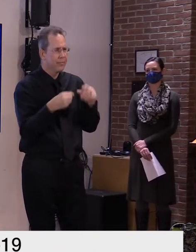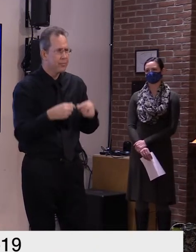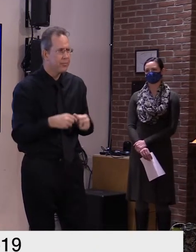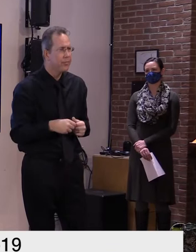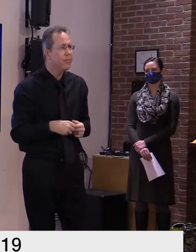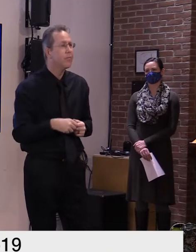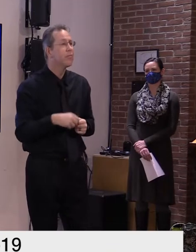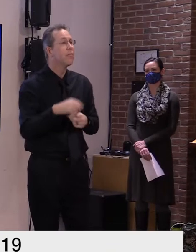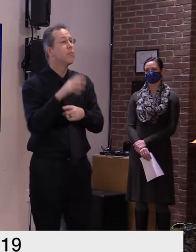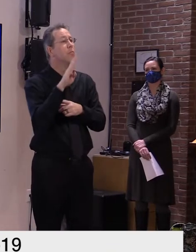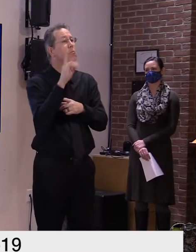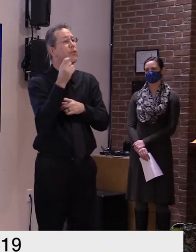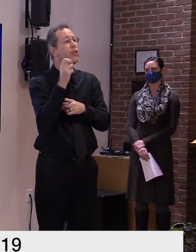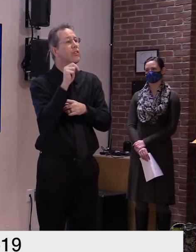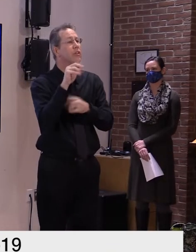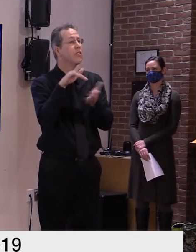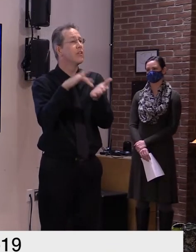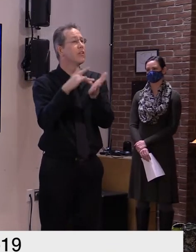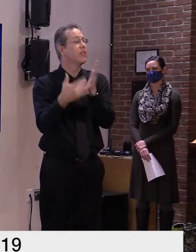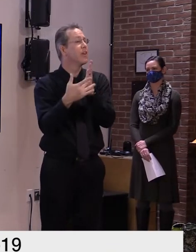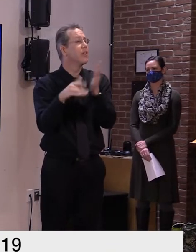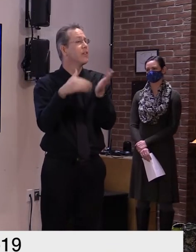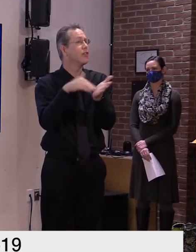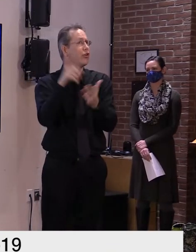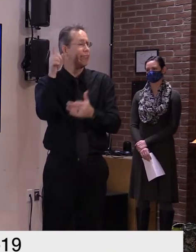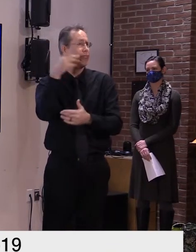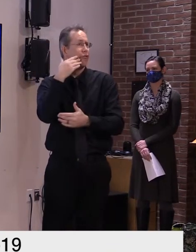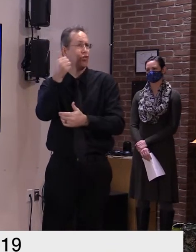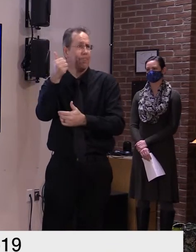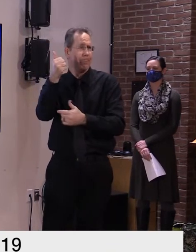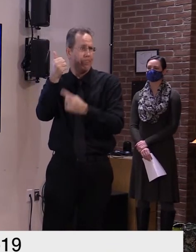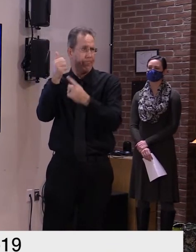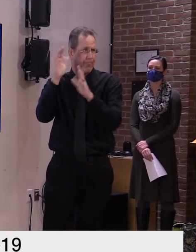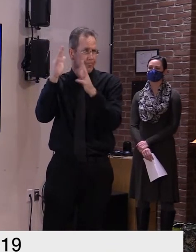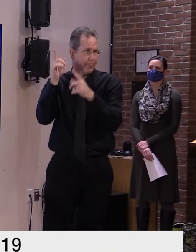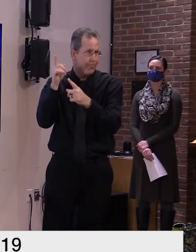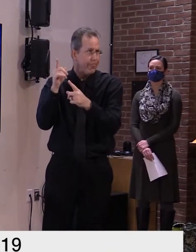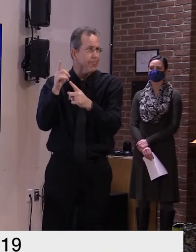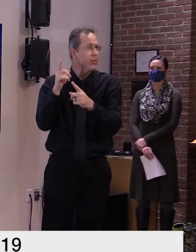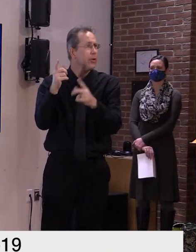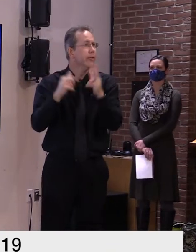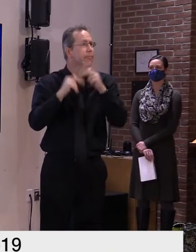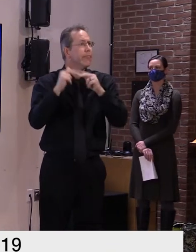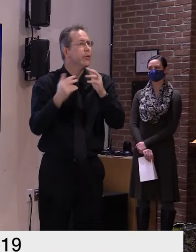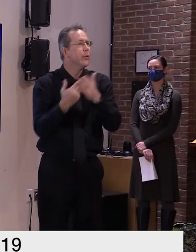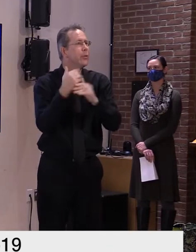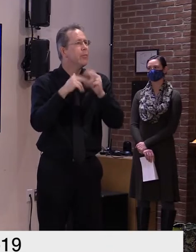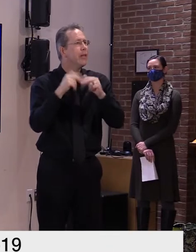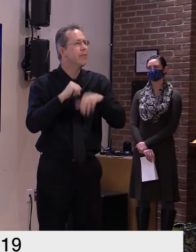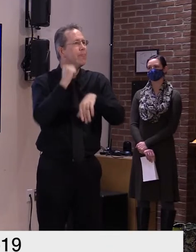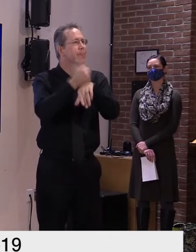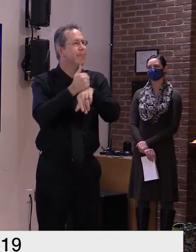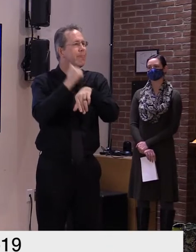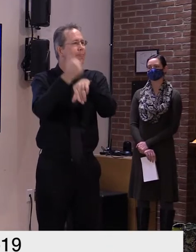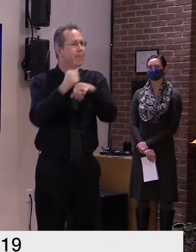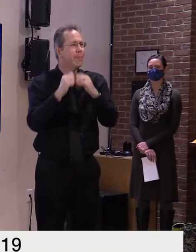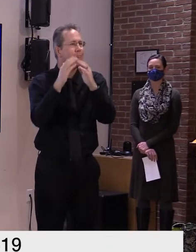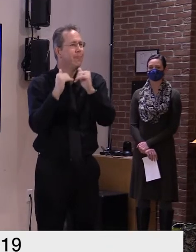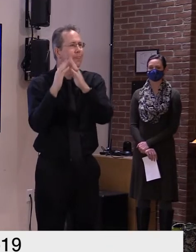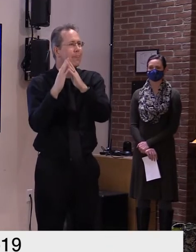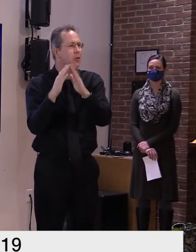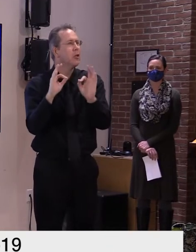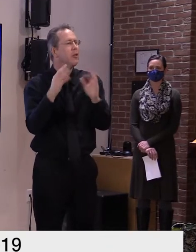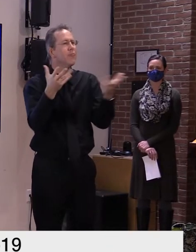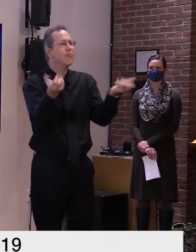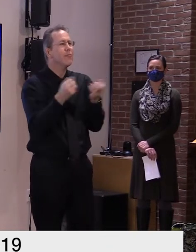be commended for the fact that they have found new physical locations for all of their cte programs within six weeks of the campus